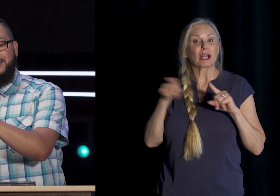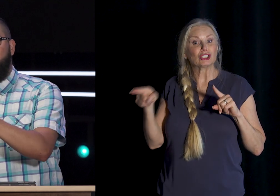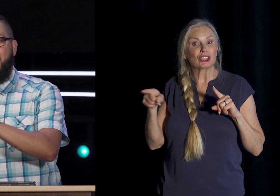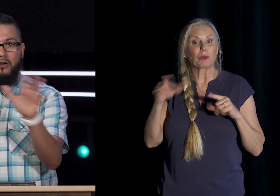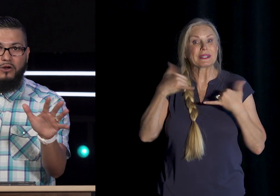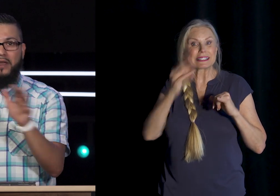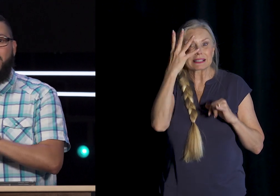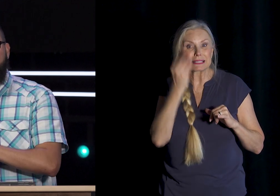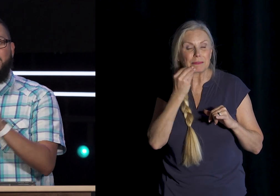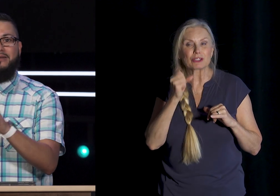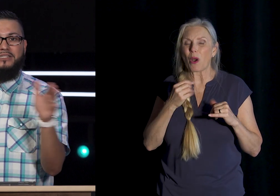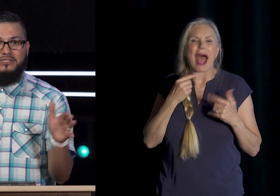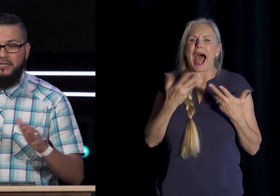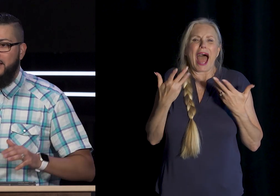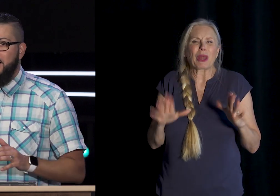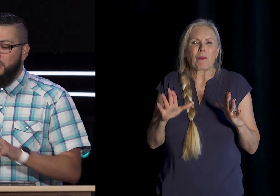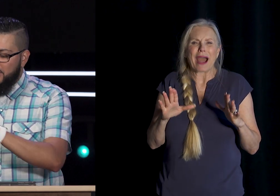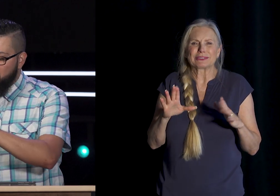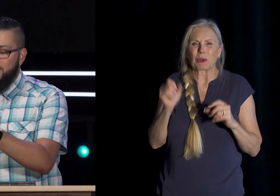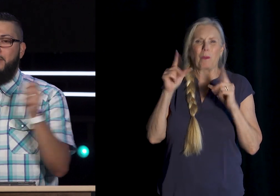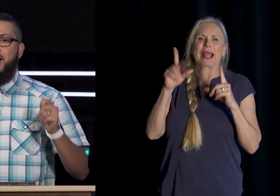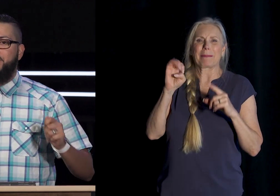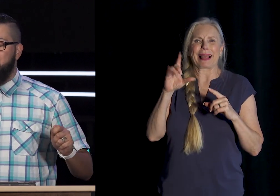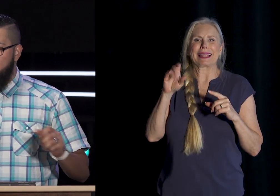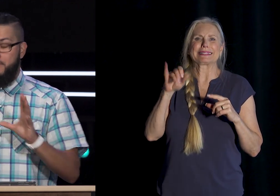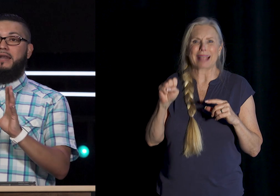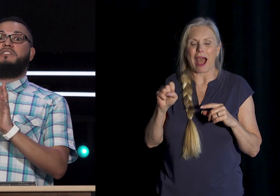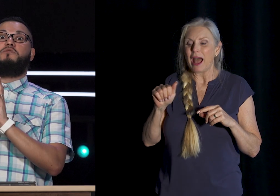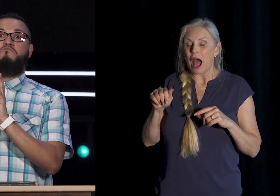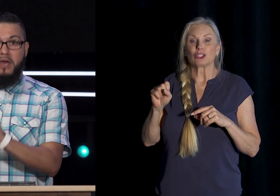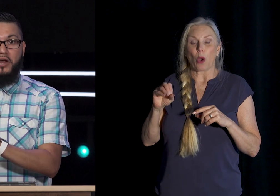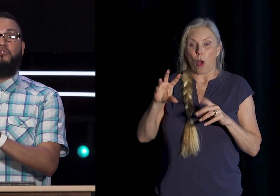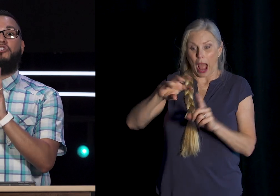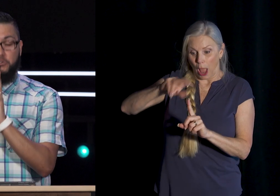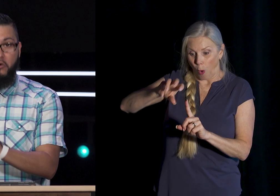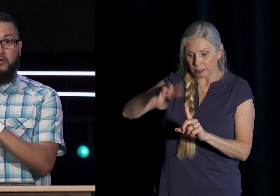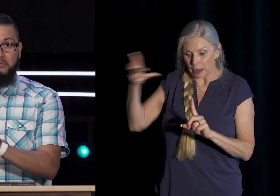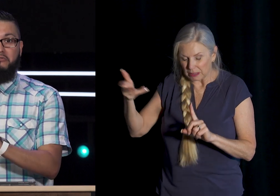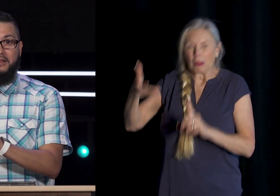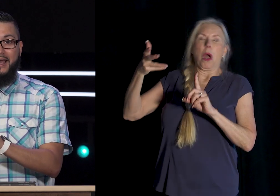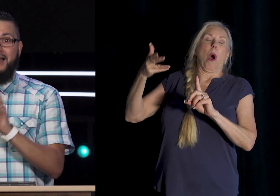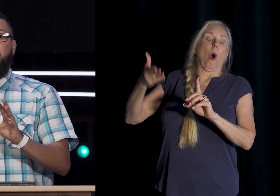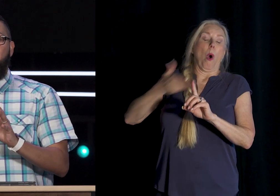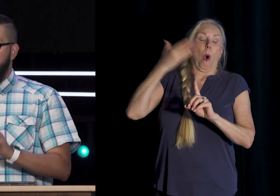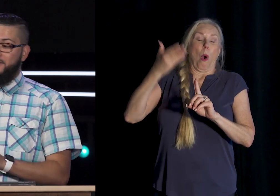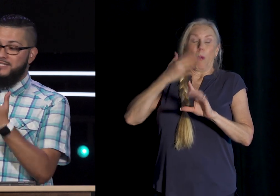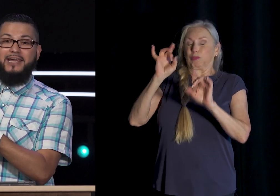Said Well I Don't Want To Wake Her Up Over Something So Silly So As Soon As I Popped The Top Man I Smelled Spoiled Milk And I Knew This Ain't